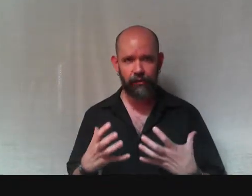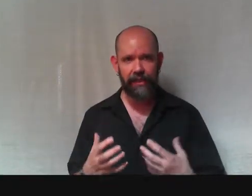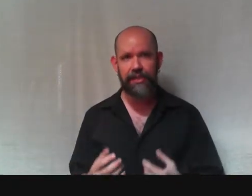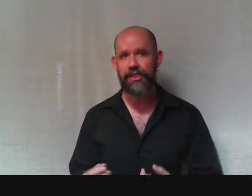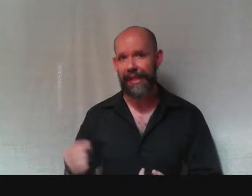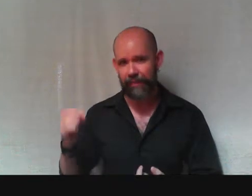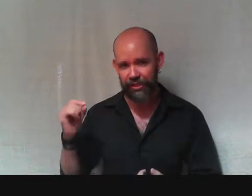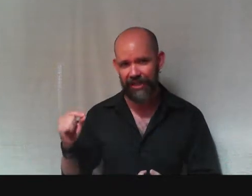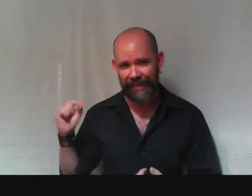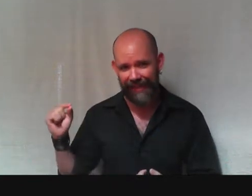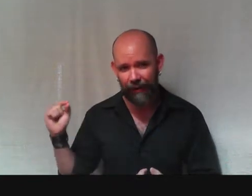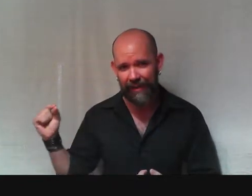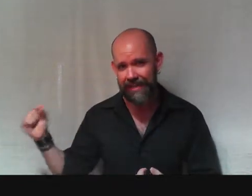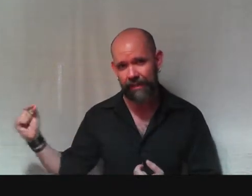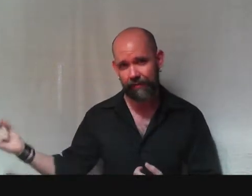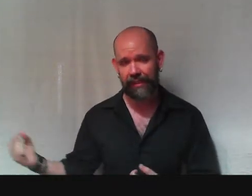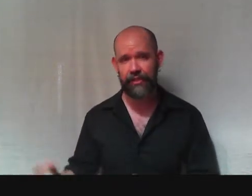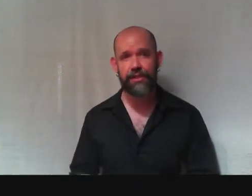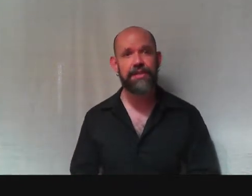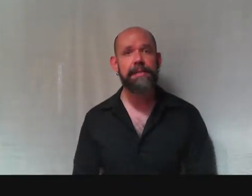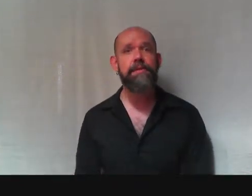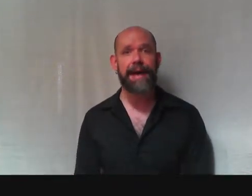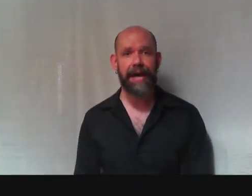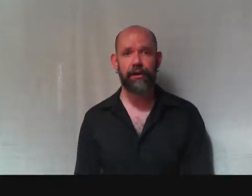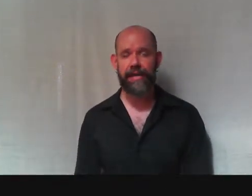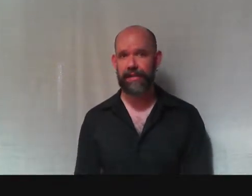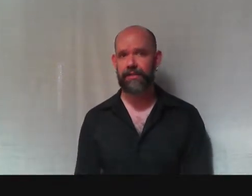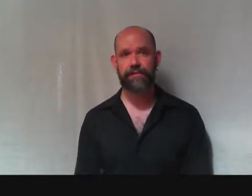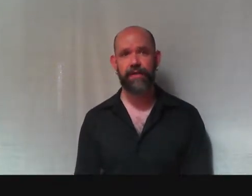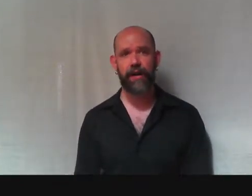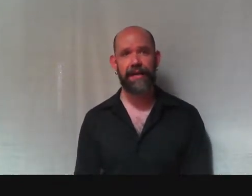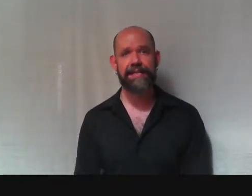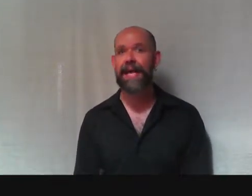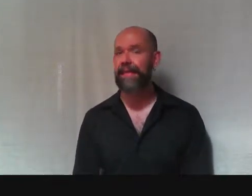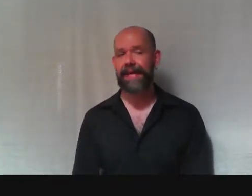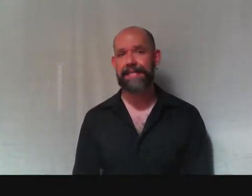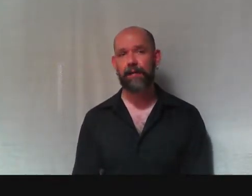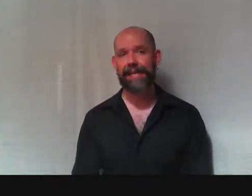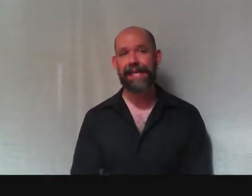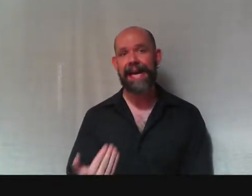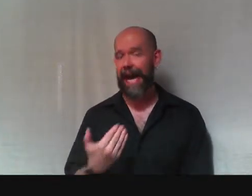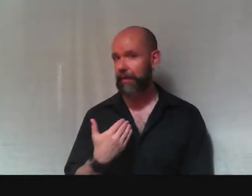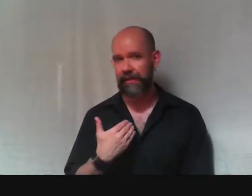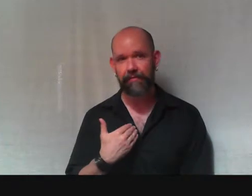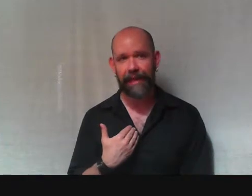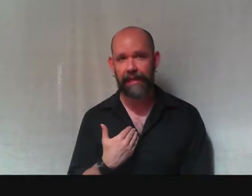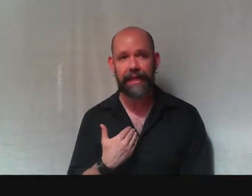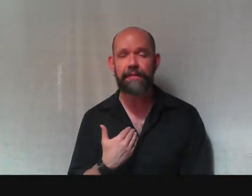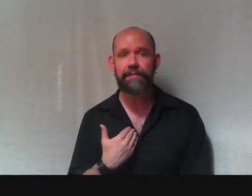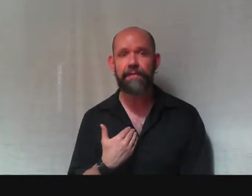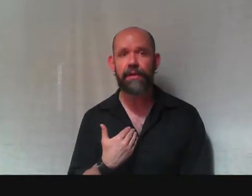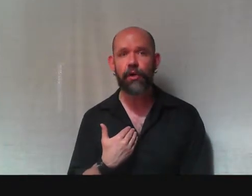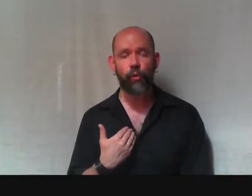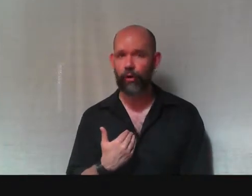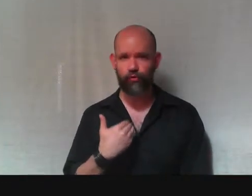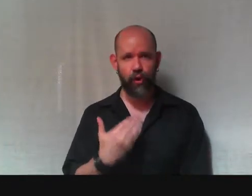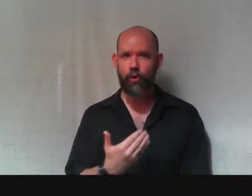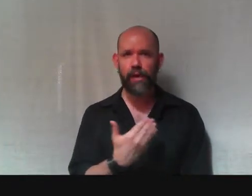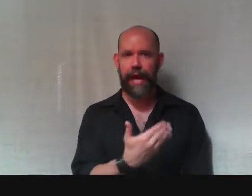religion and the particularities of religion seem to matter insofar as they tell me how to live my life? What role I